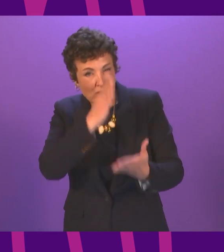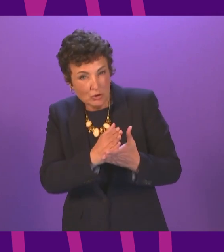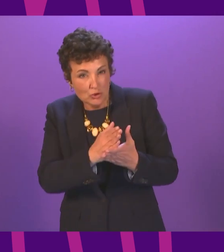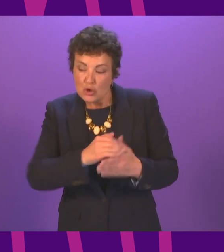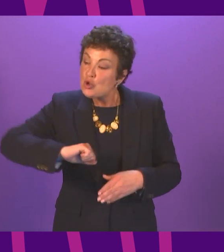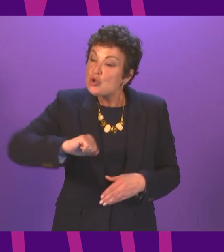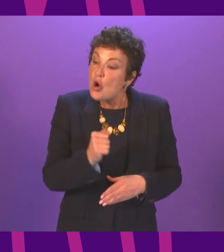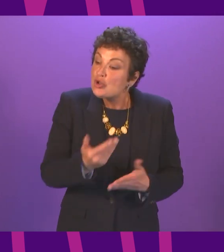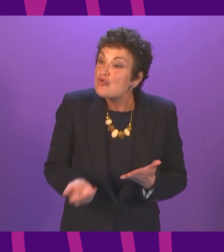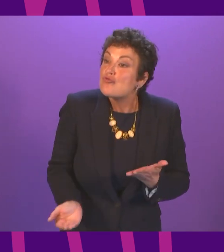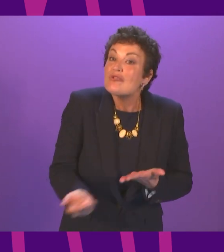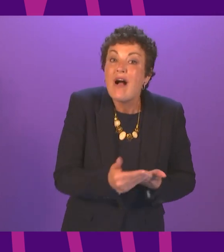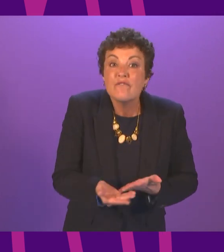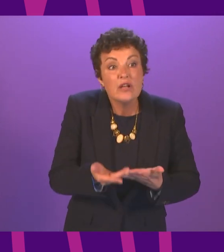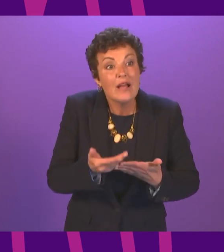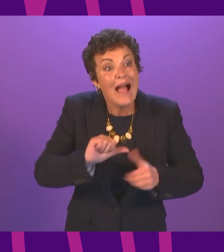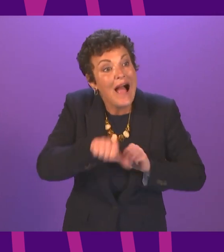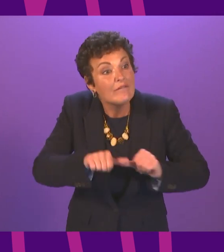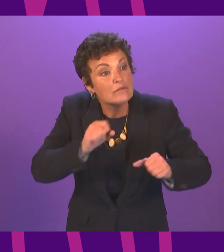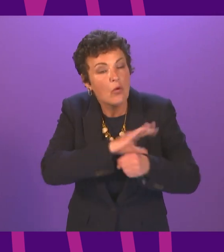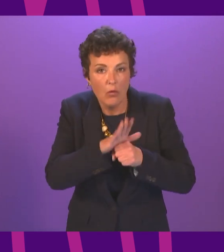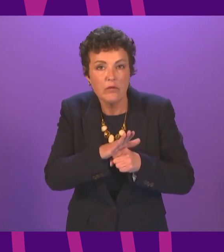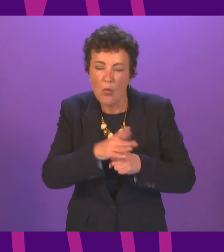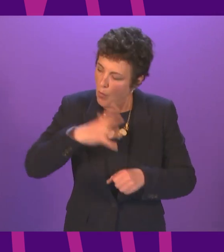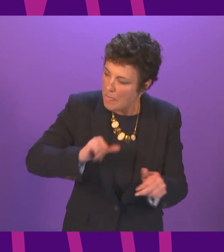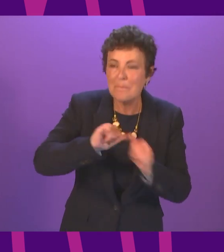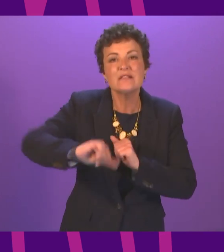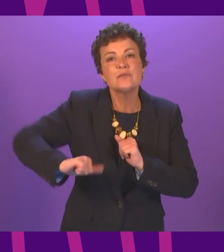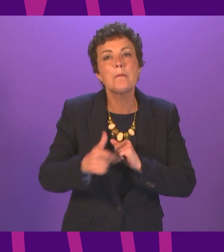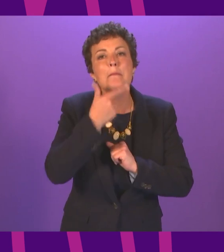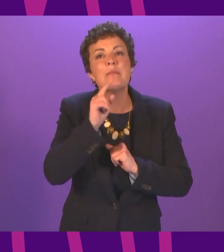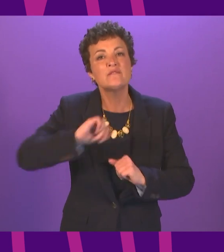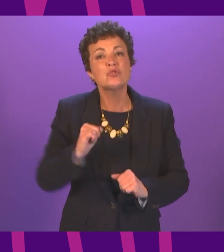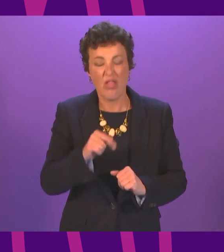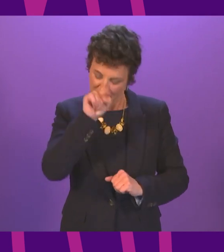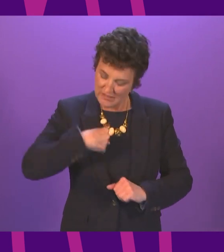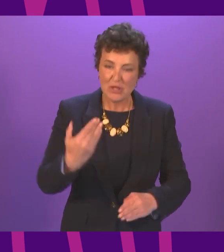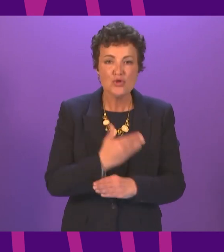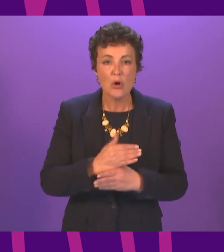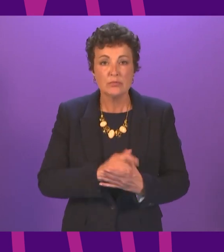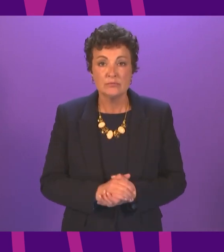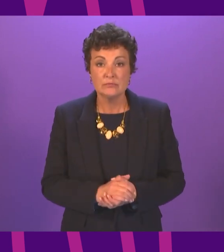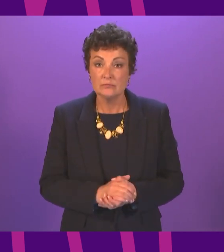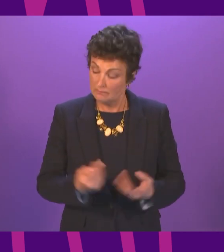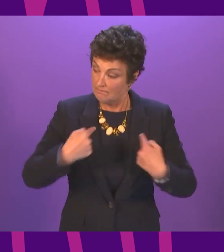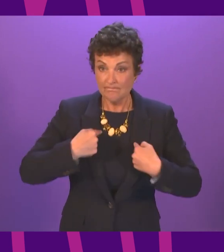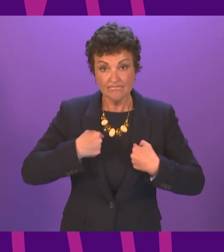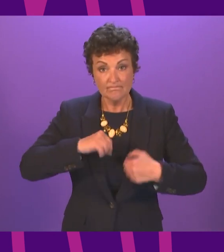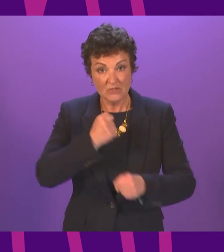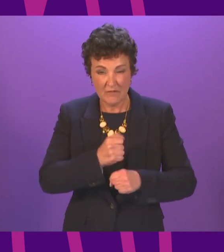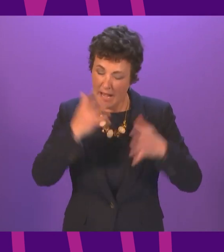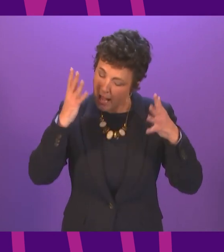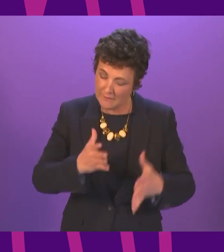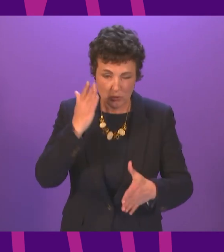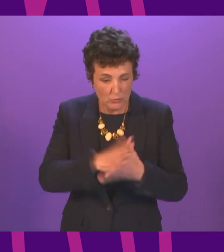In embracing this fundamental delivery challenge of working creatively and collaboratively across organisational and